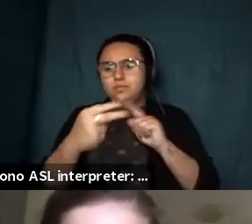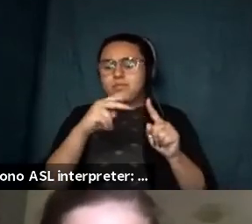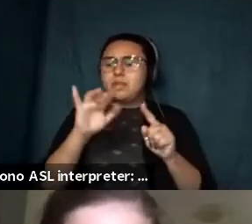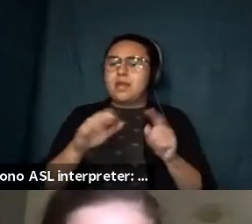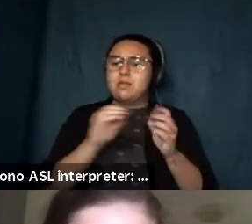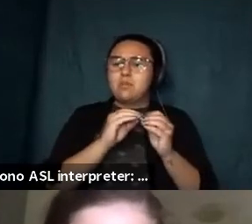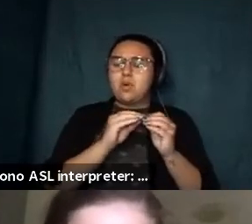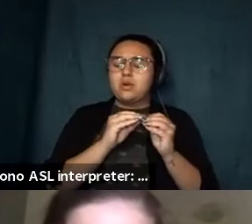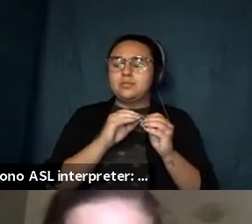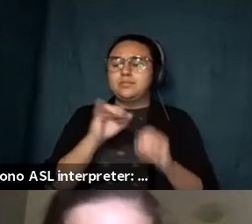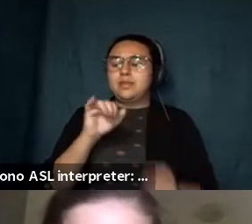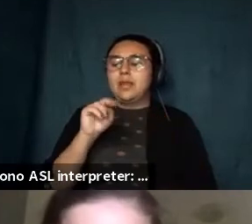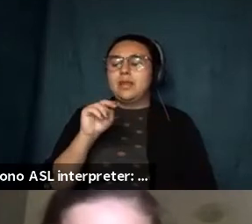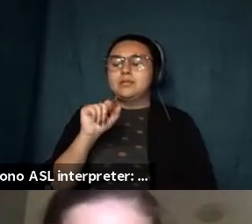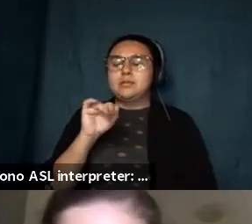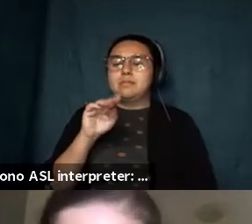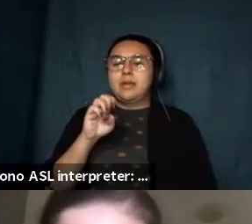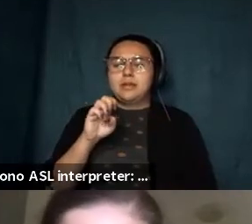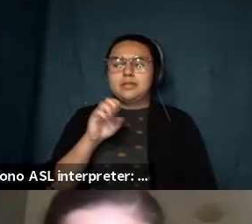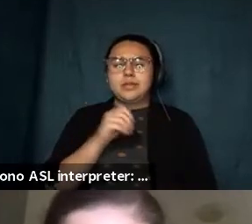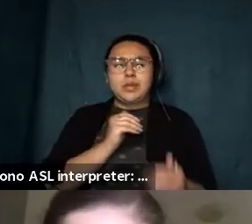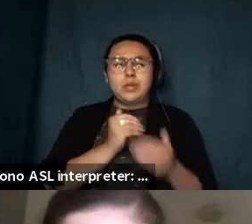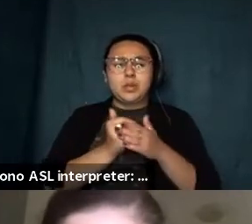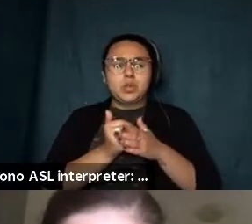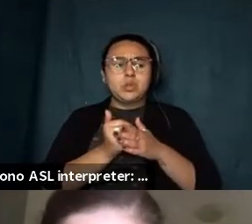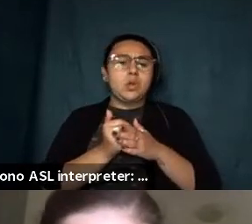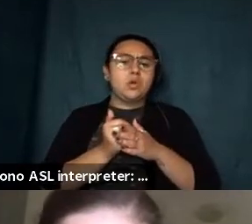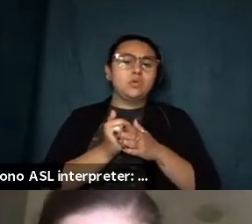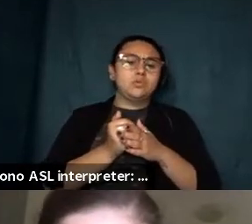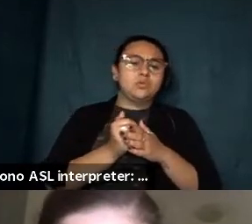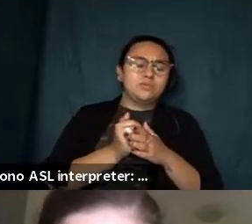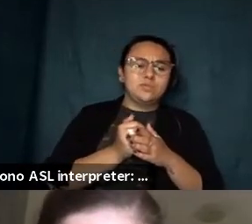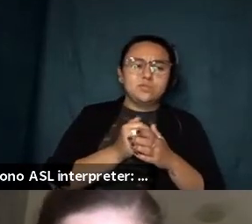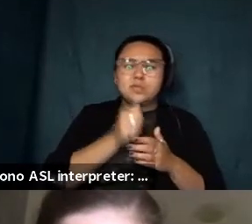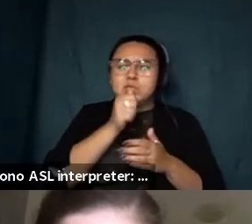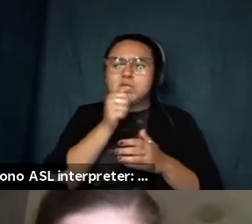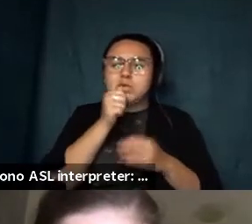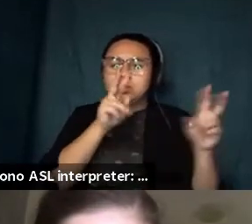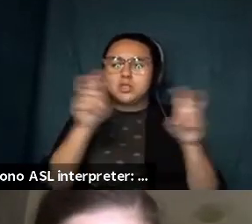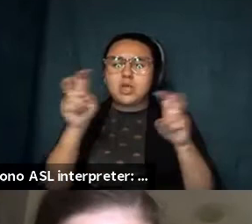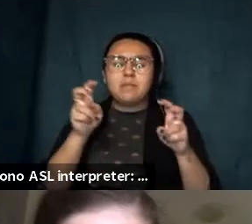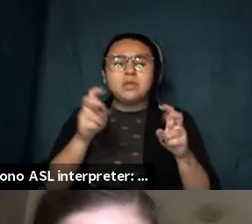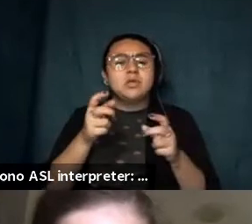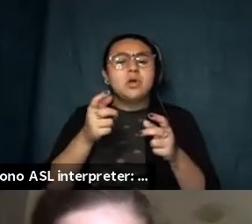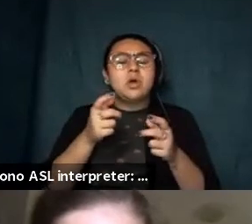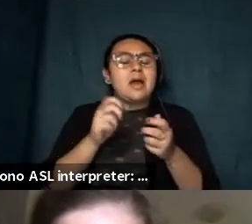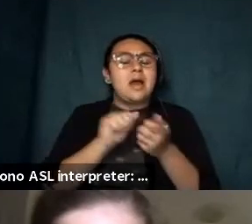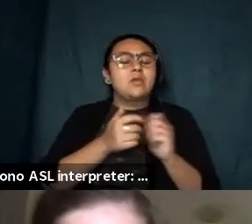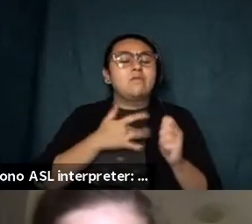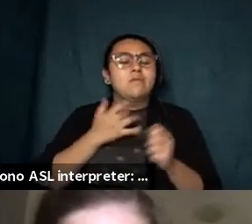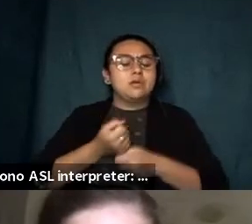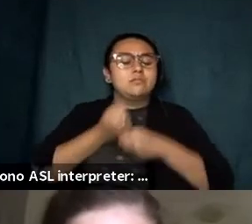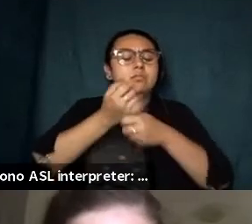and so what does it what does it mean for you what does it do to or for you to put that on the page um